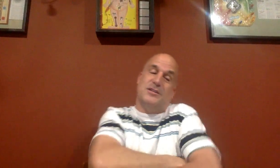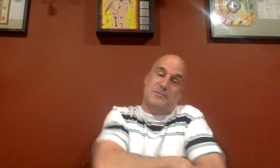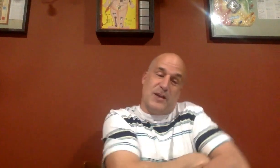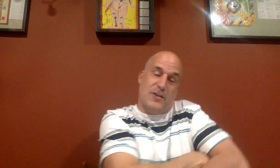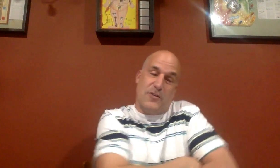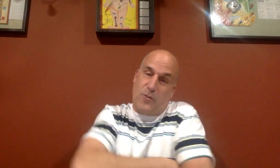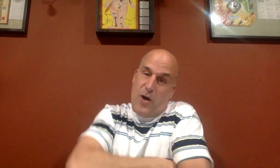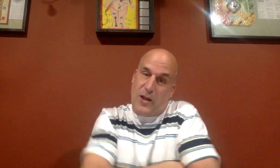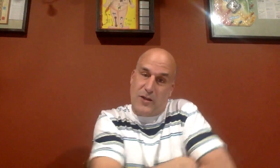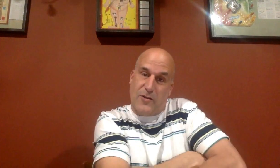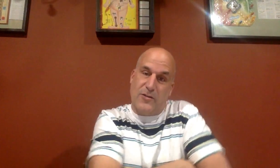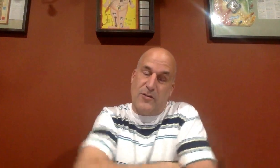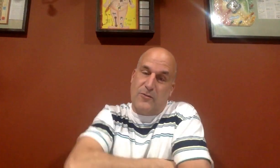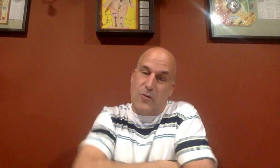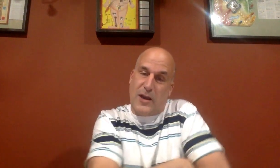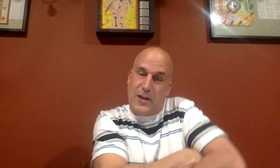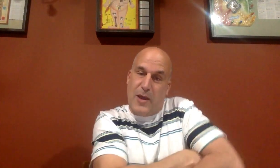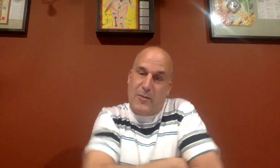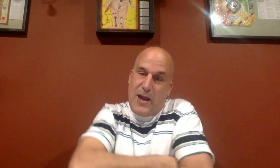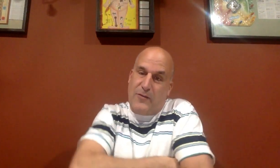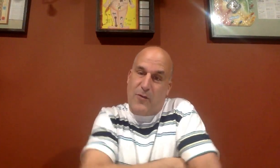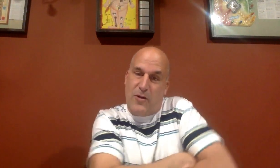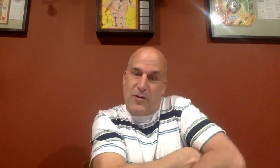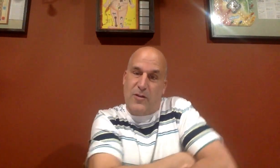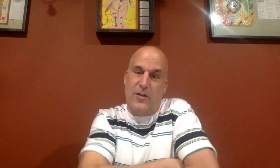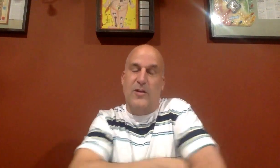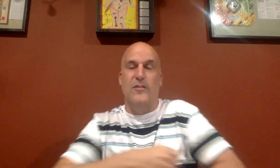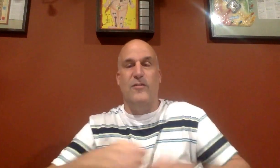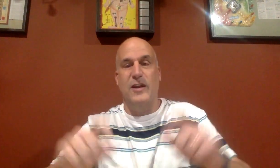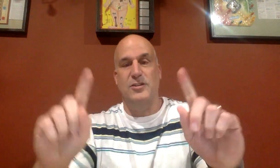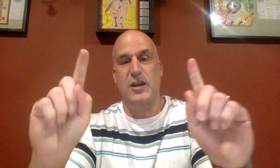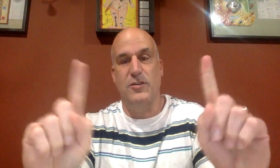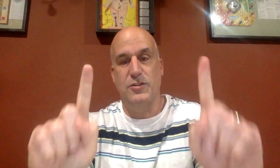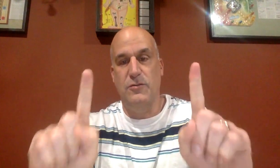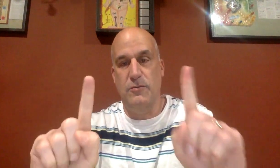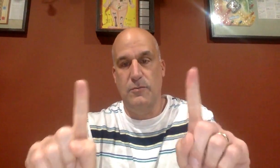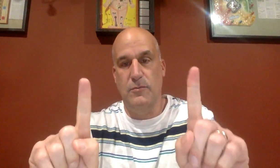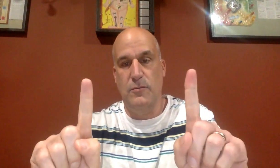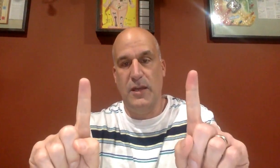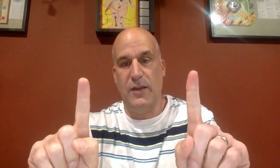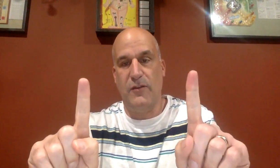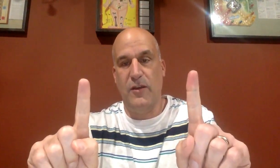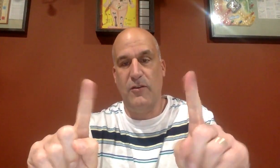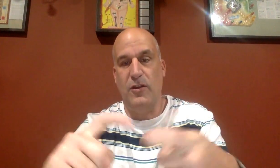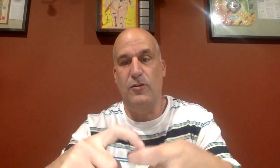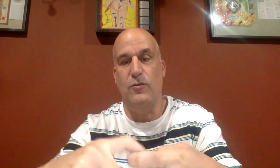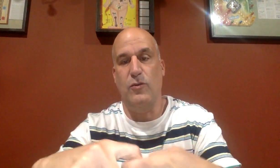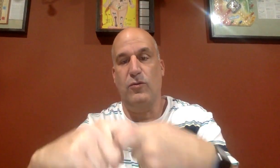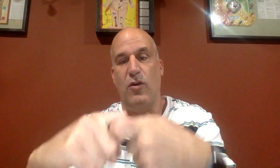like your wallet. You're rocking a baby back and forth. Friend, you take your two index fingers and you cross